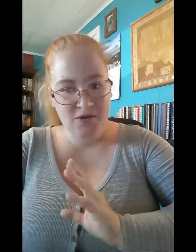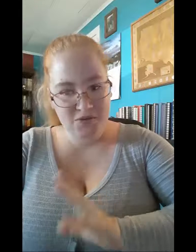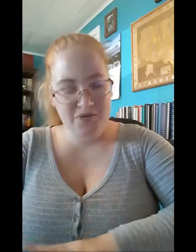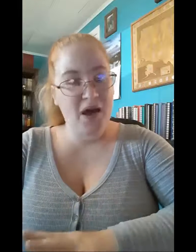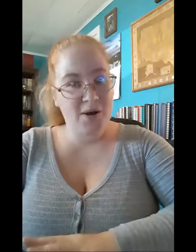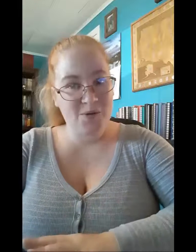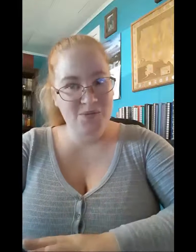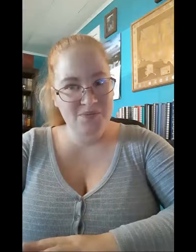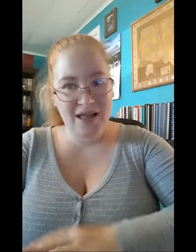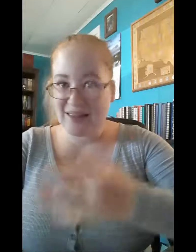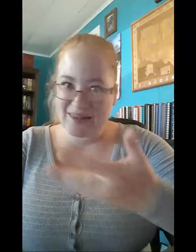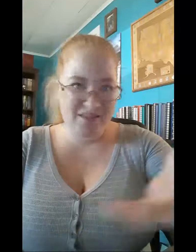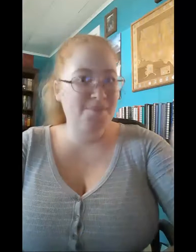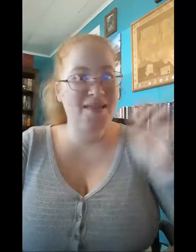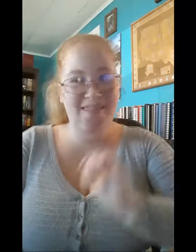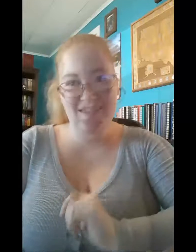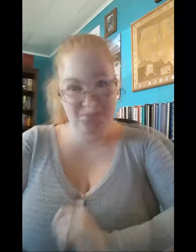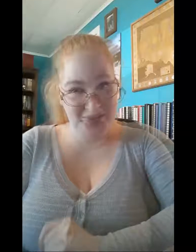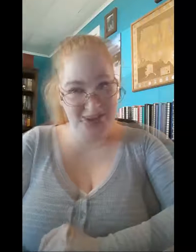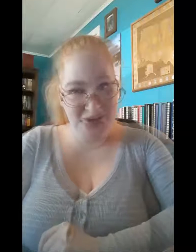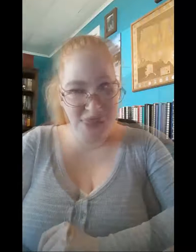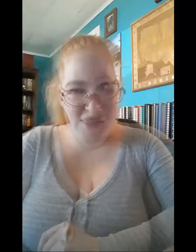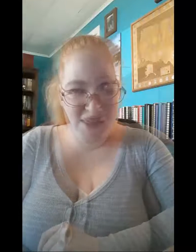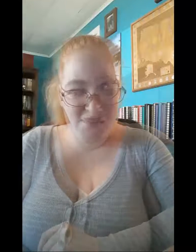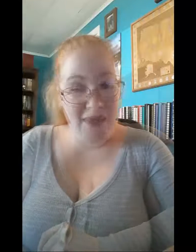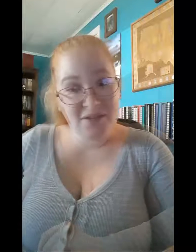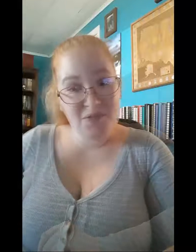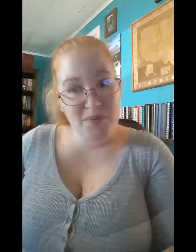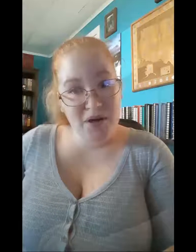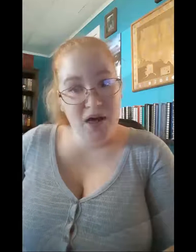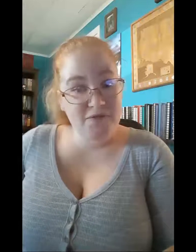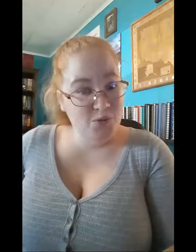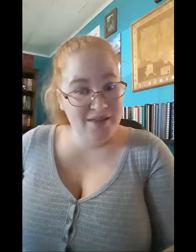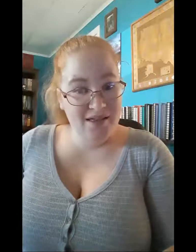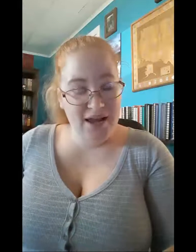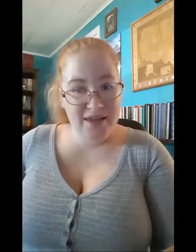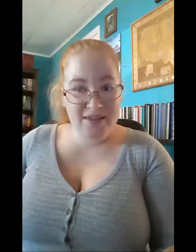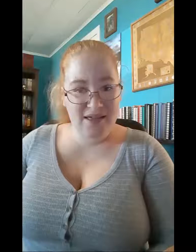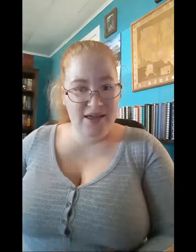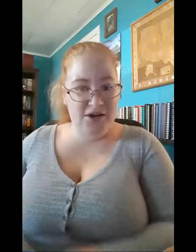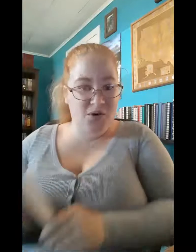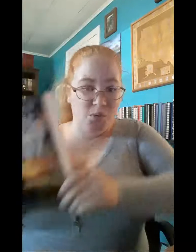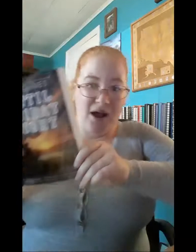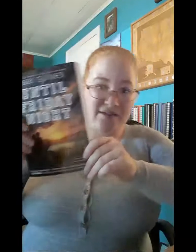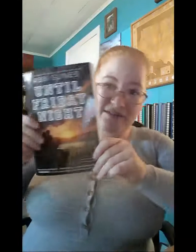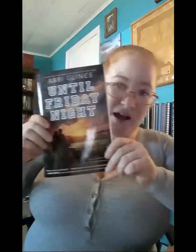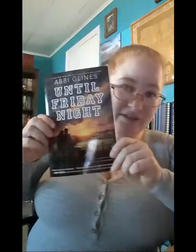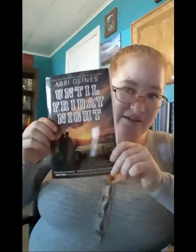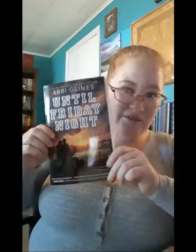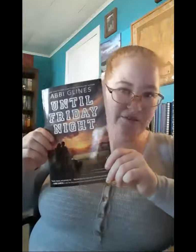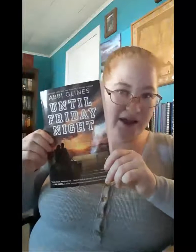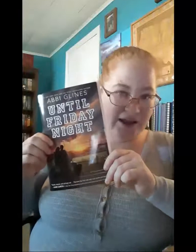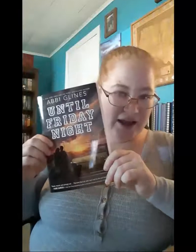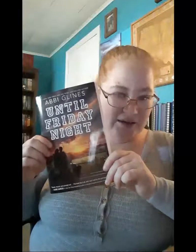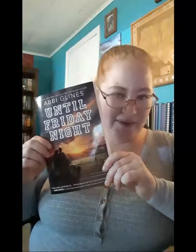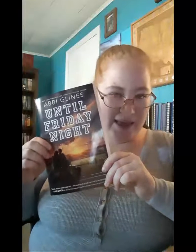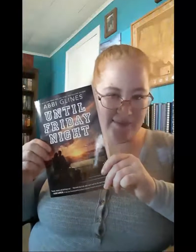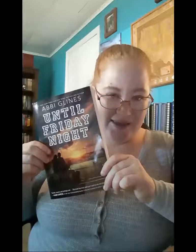So, let's begin this video. The best book of 2019 was Until Friday Night by Abby